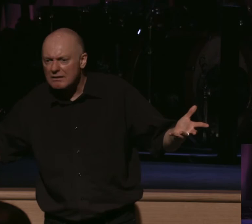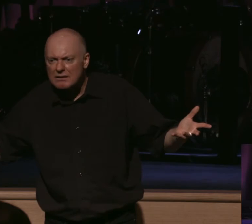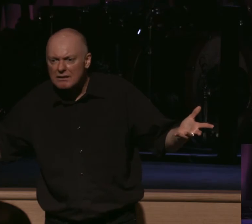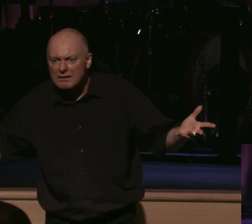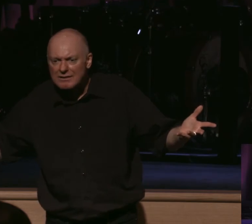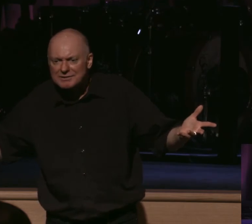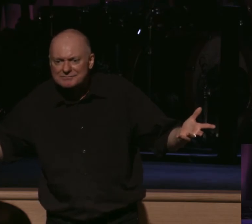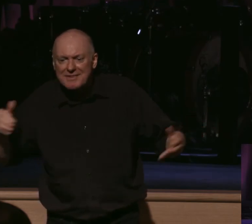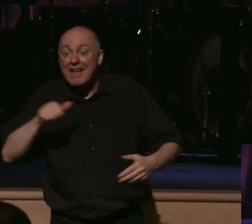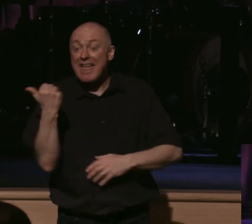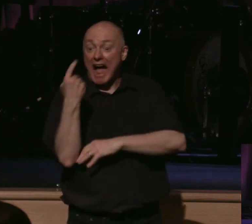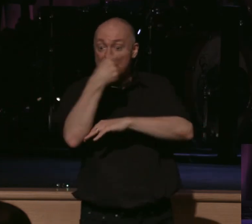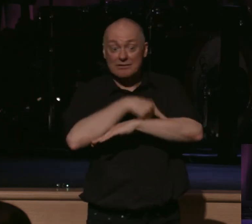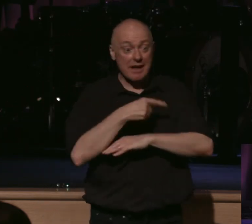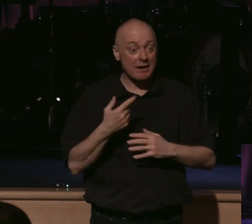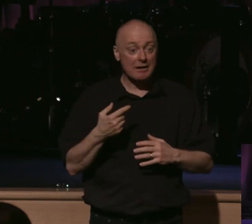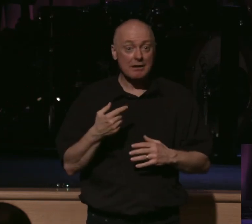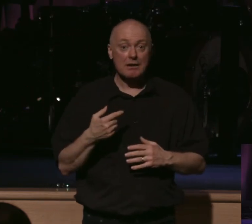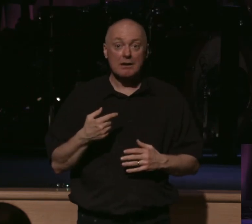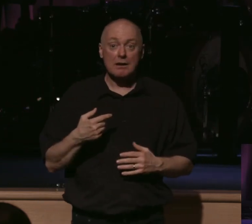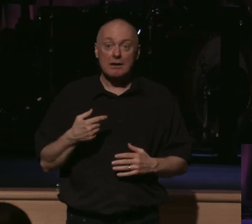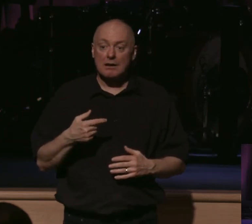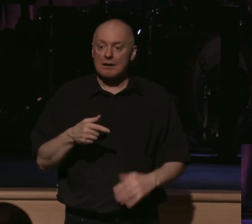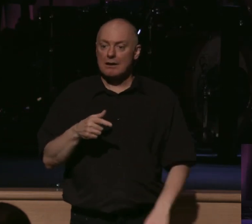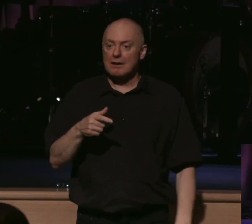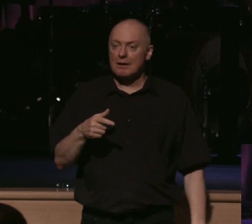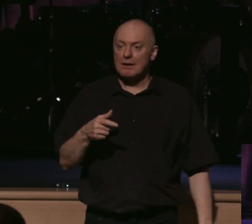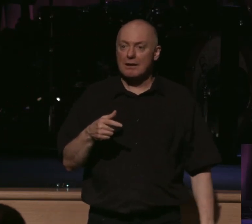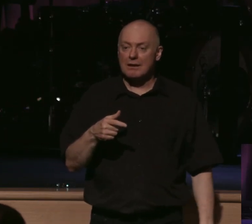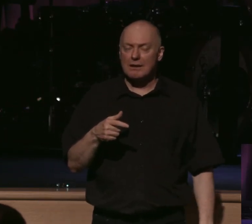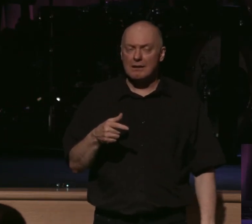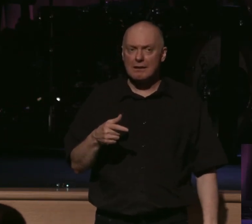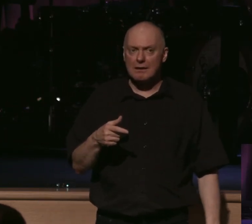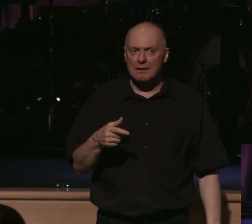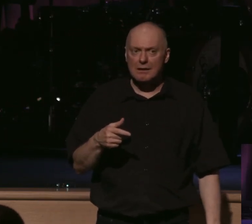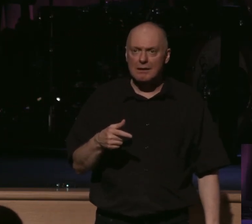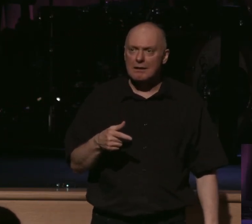At the end of the day, before Jesus Christ, Lord, I'm so busy. What were you busy with?